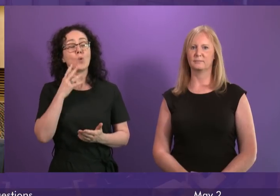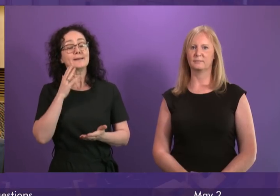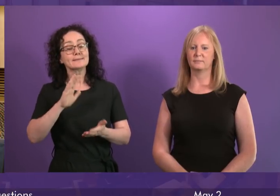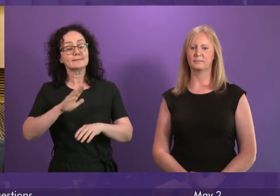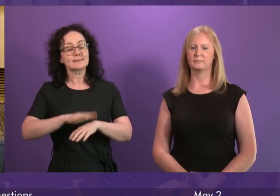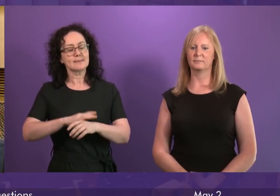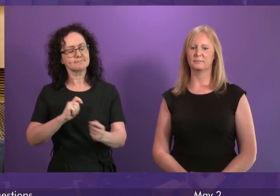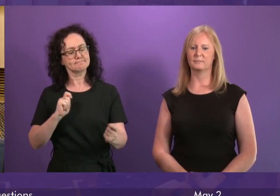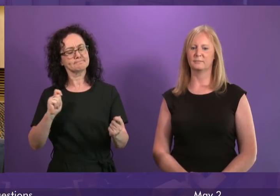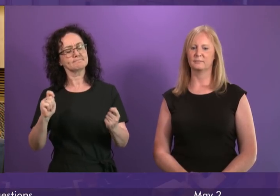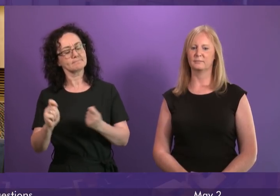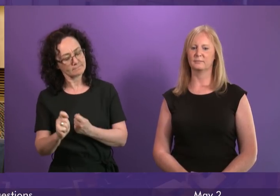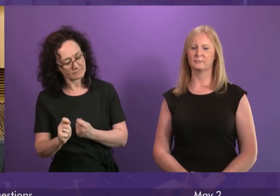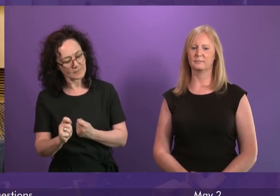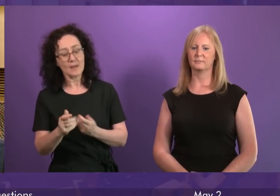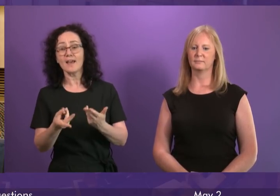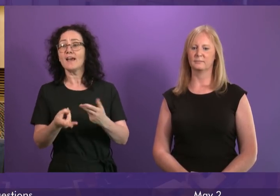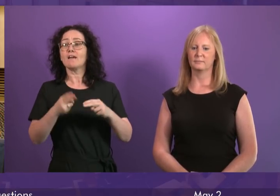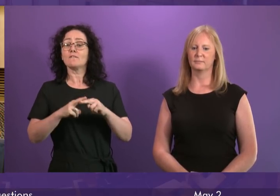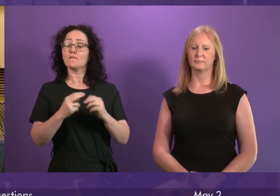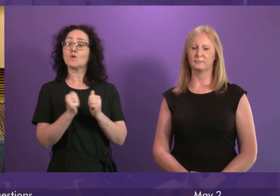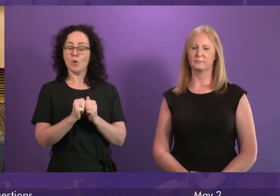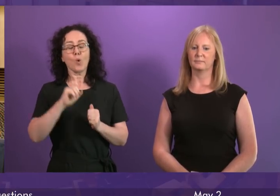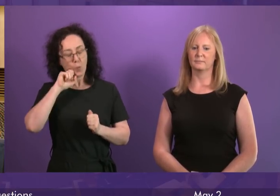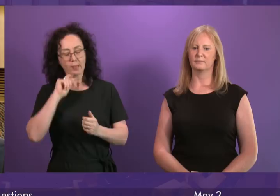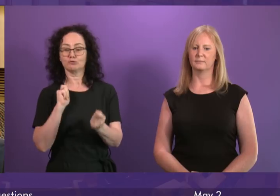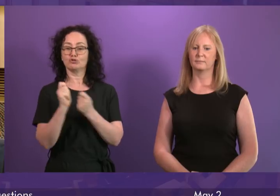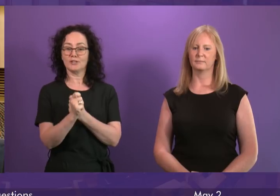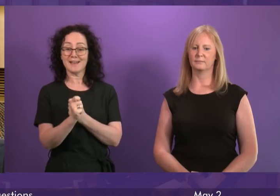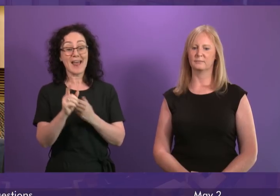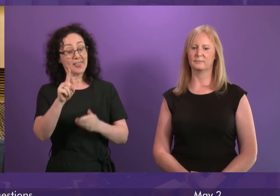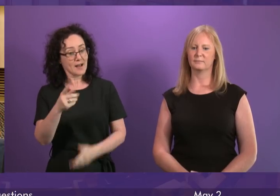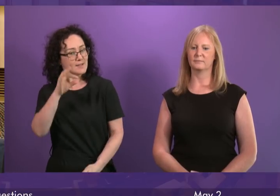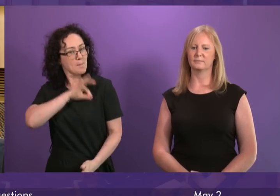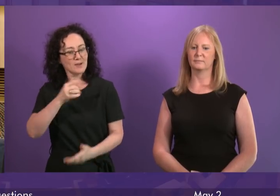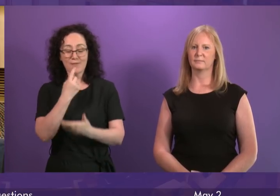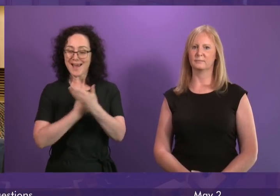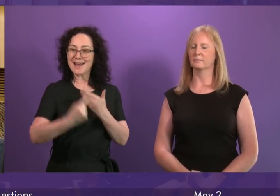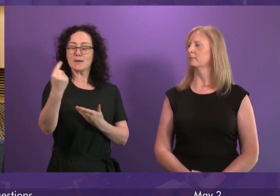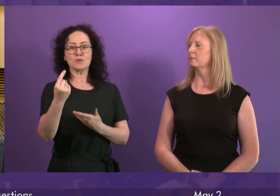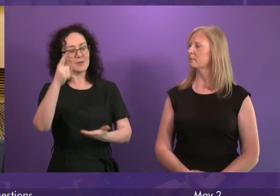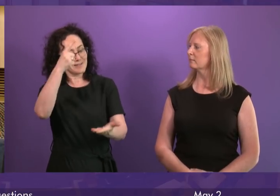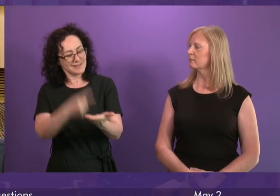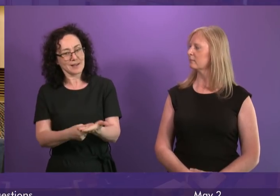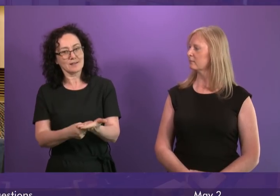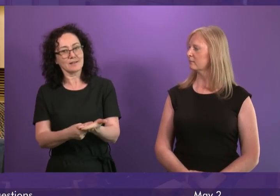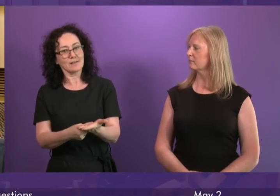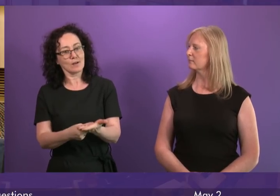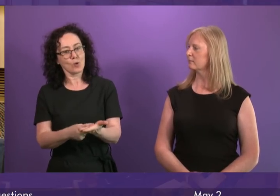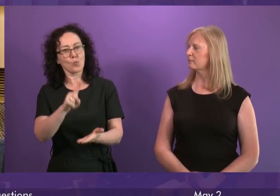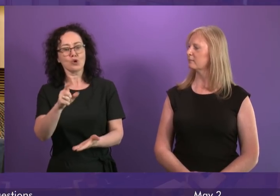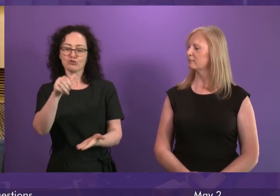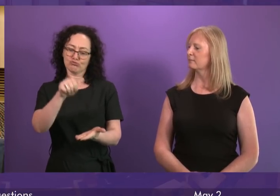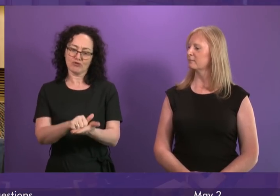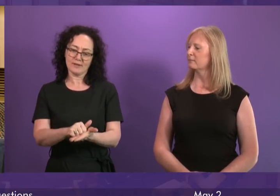move to a different arrangement. Because, you see, that is the benefit of independence. We take decisions that are right for